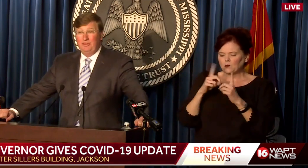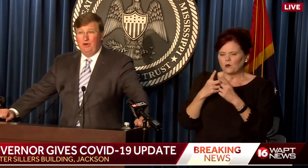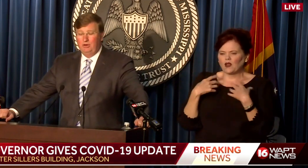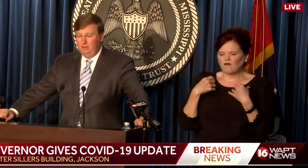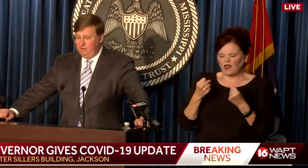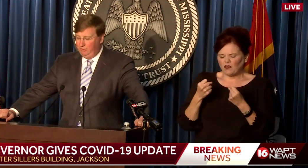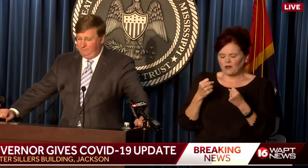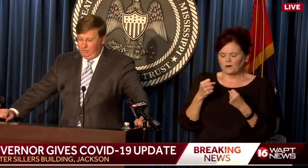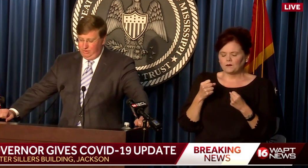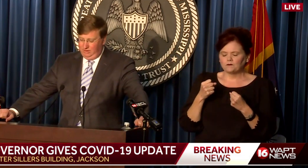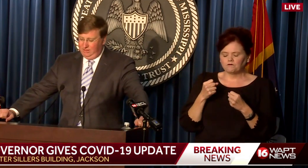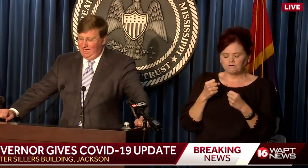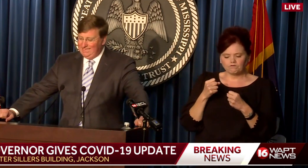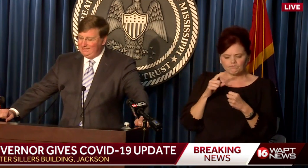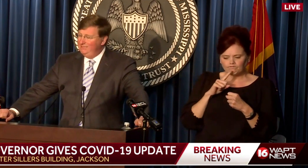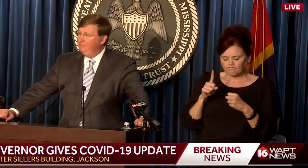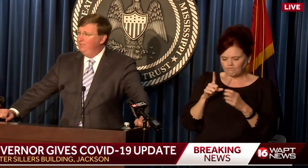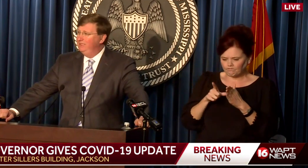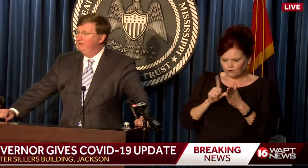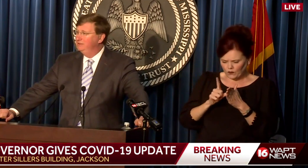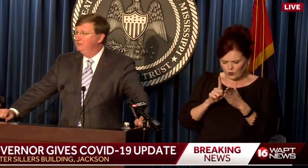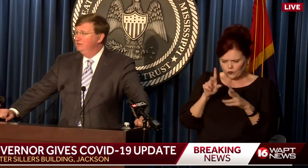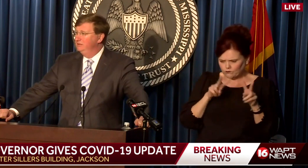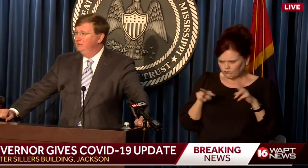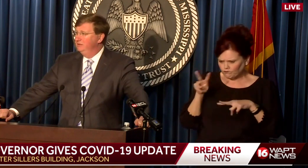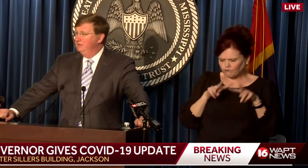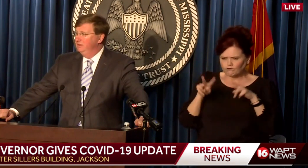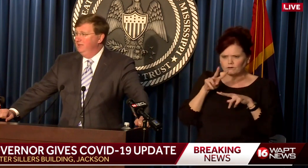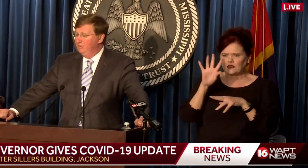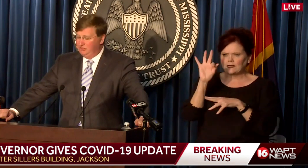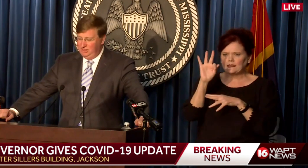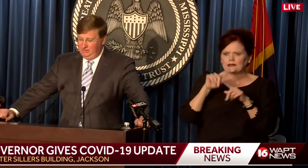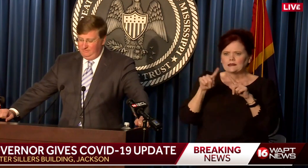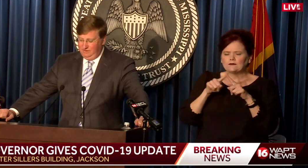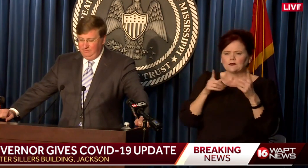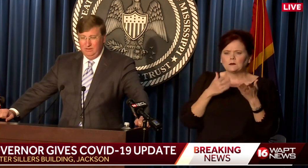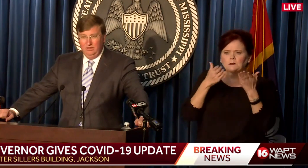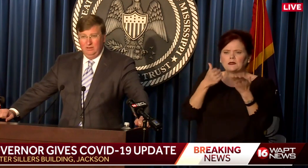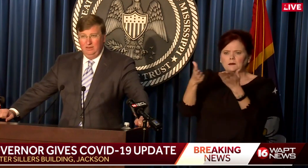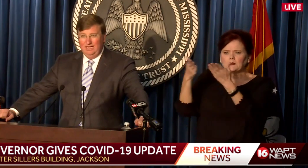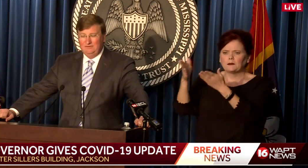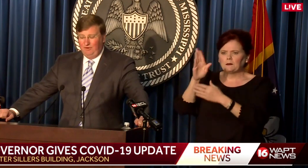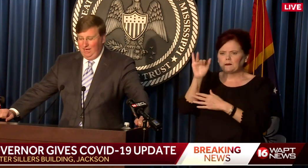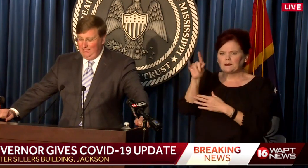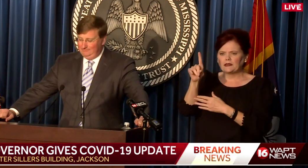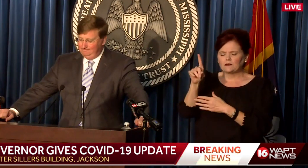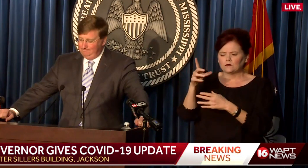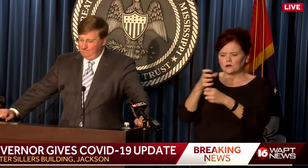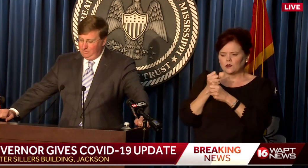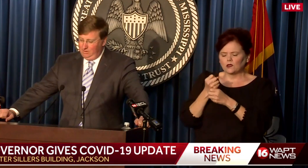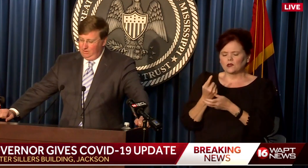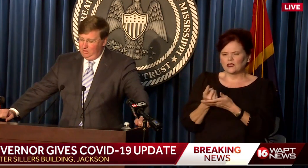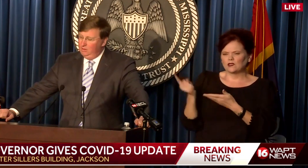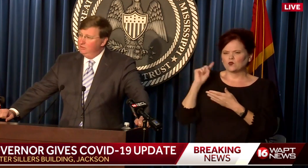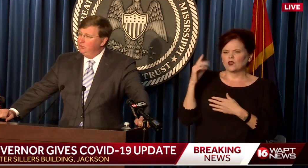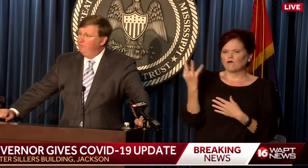and thoroughly reviewing the 19 bids they received last Friday.